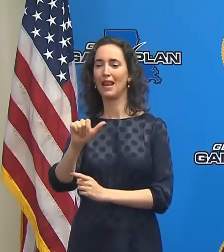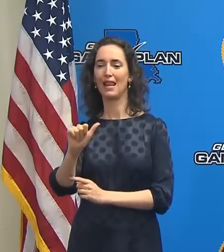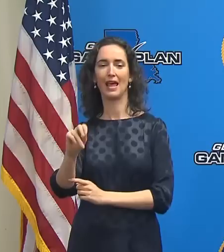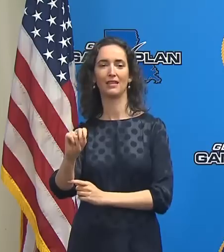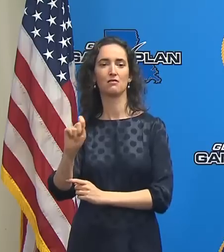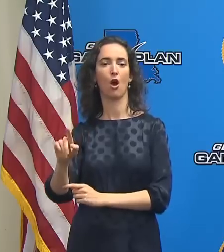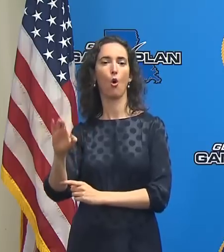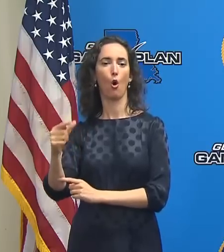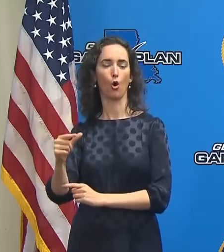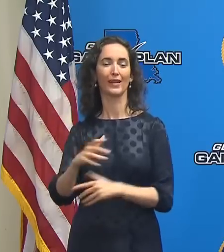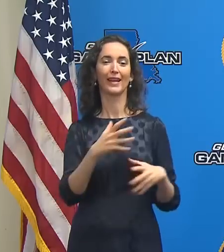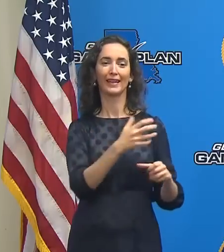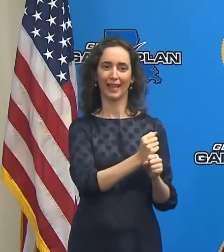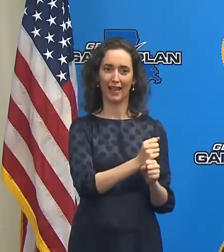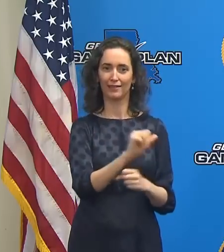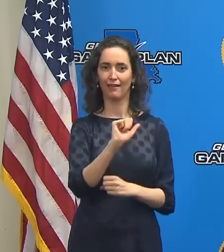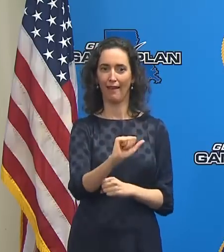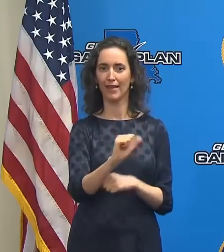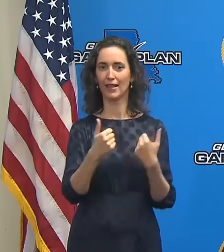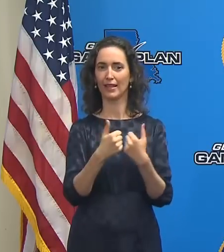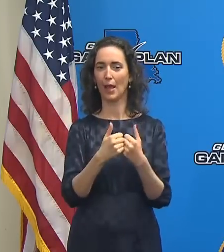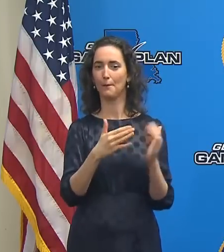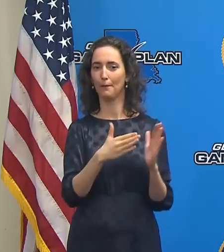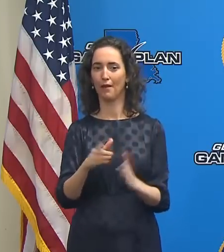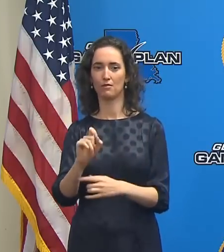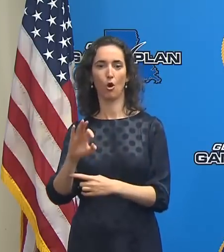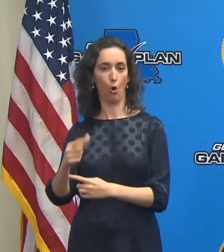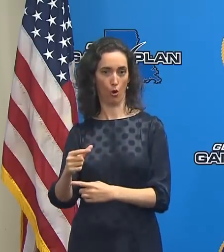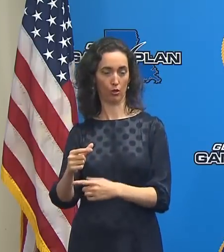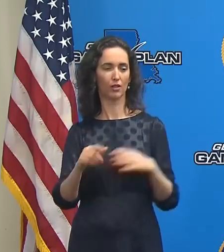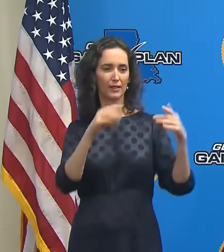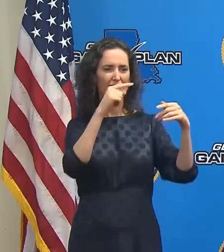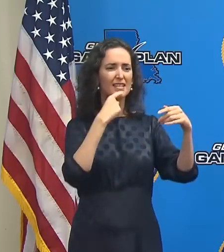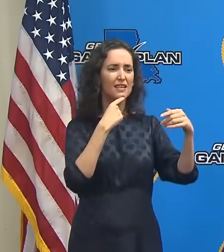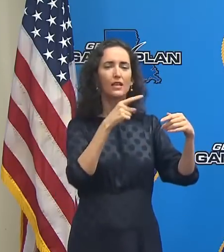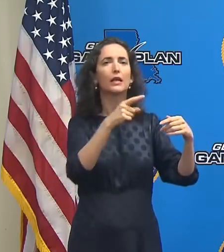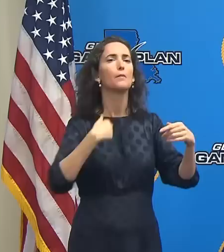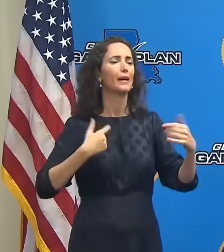between now and tomorrow night.